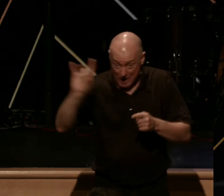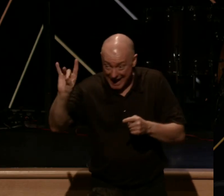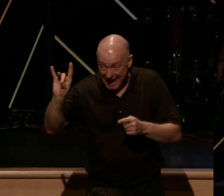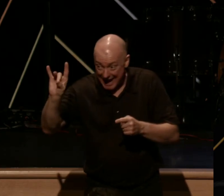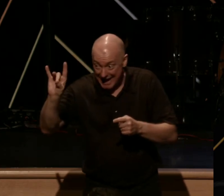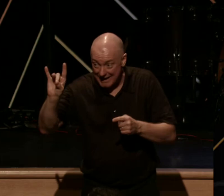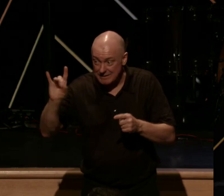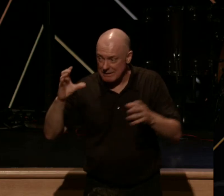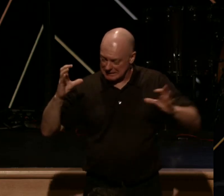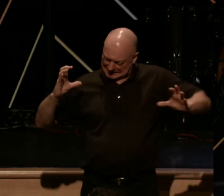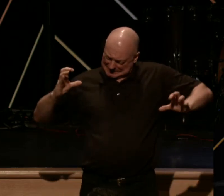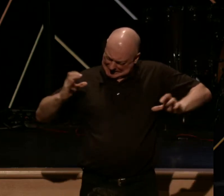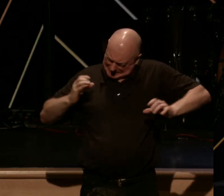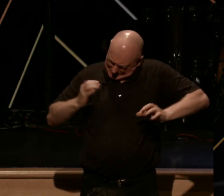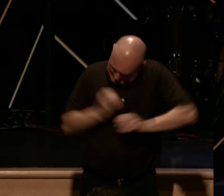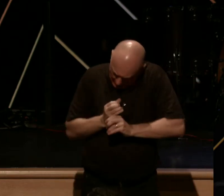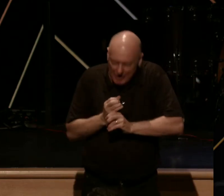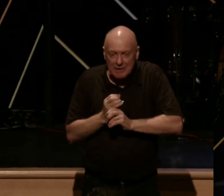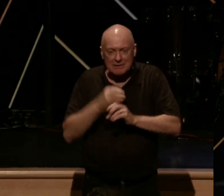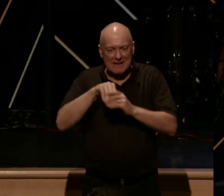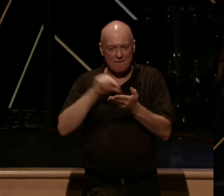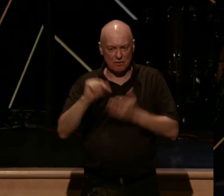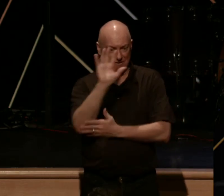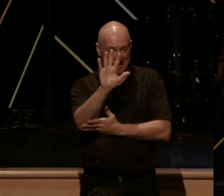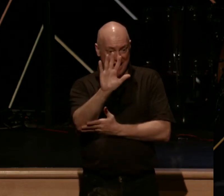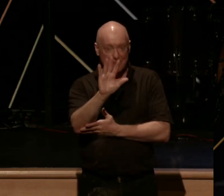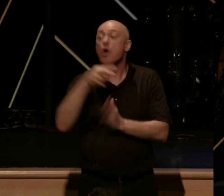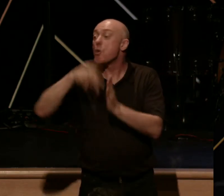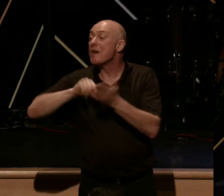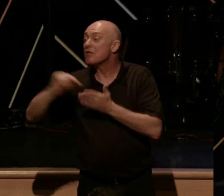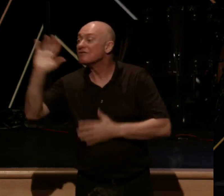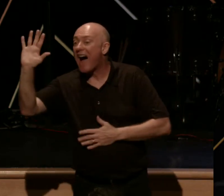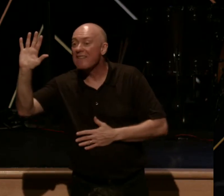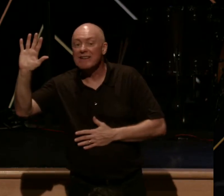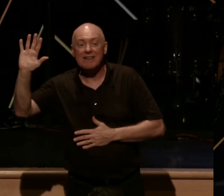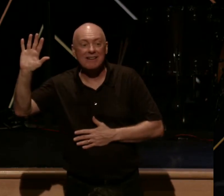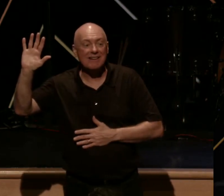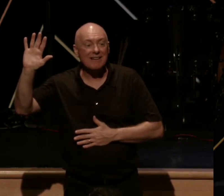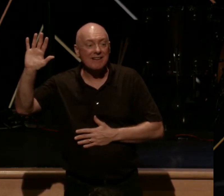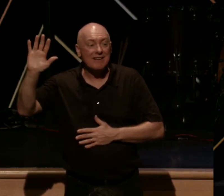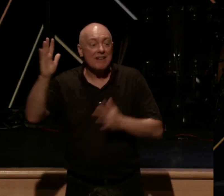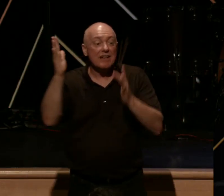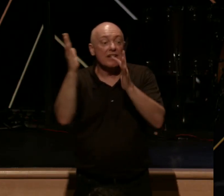be summarized in verse 5. Have a look at verse 5. Jesus says this.